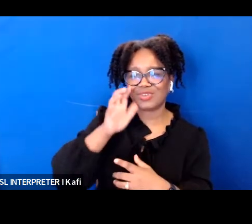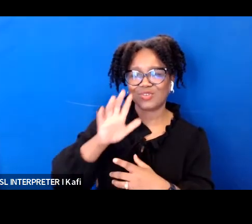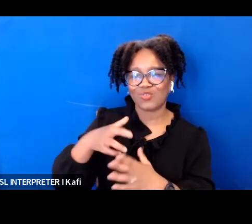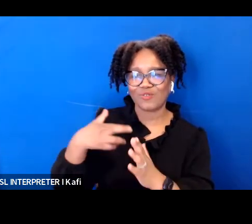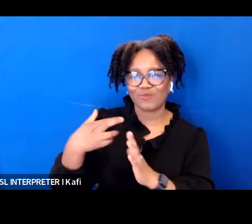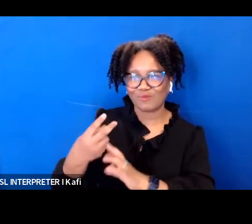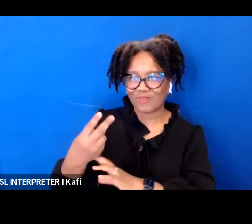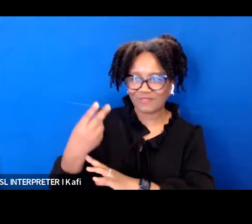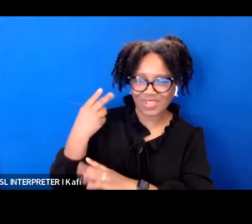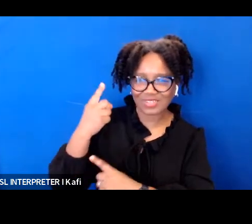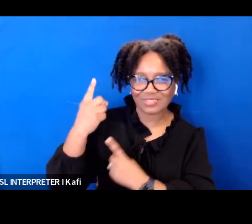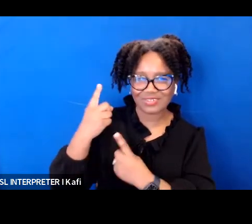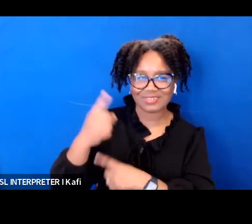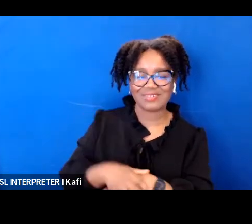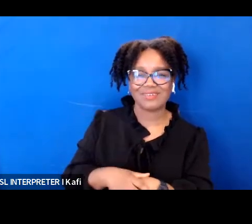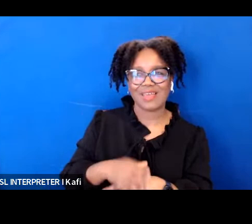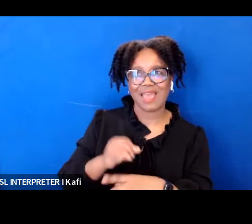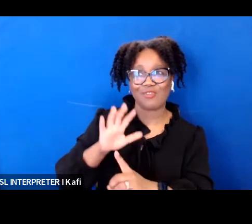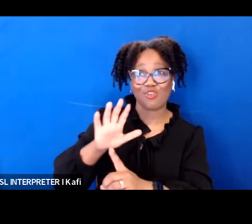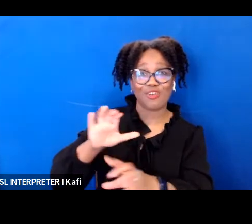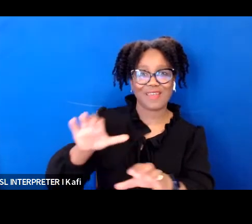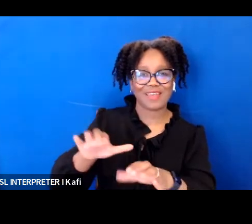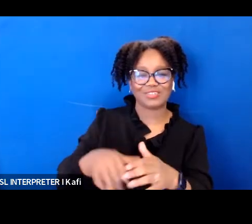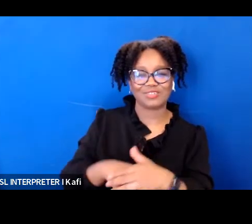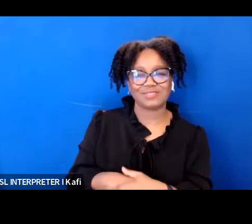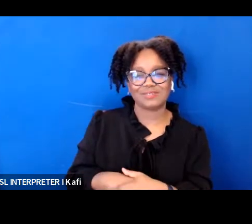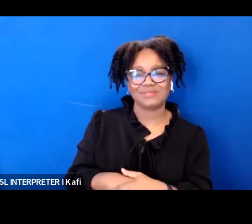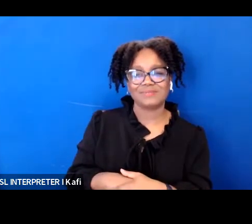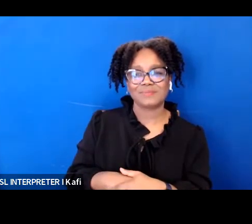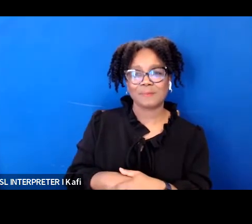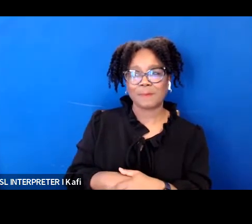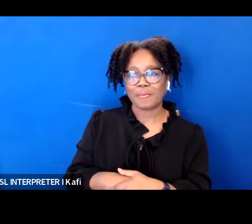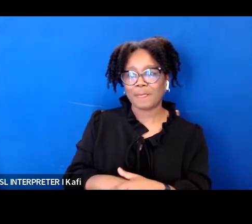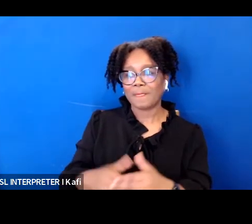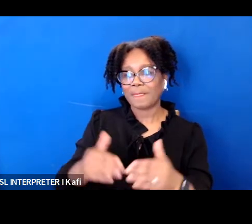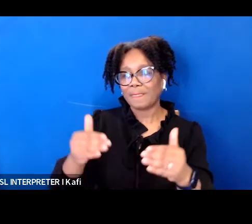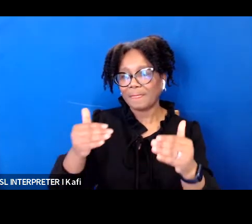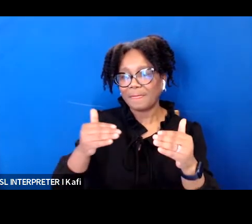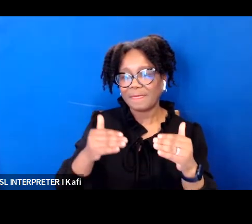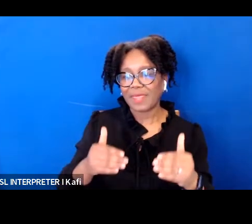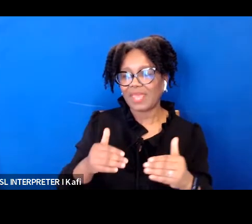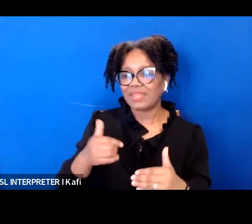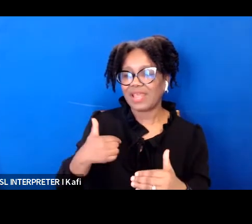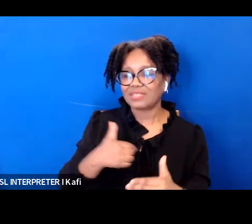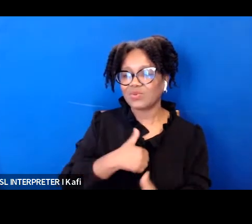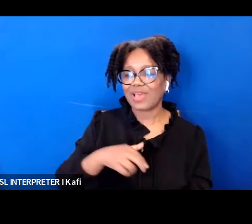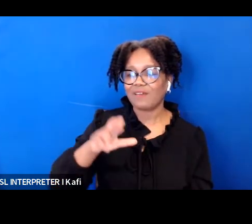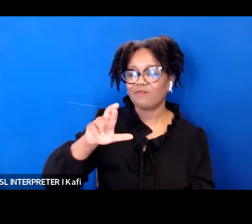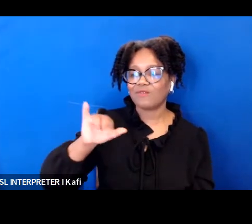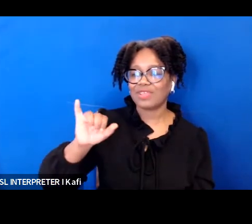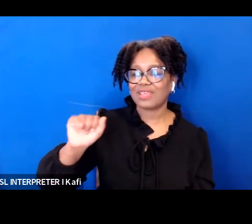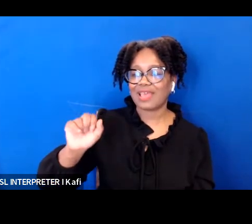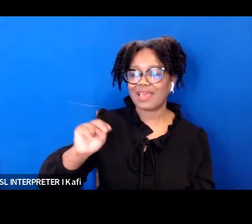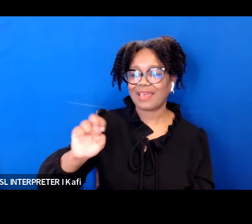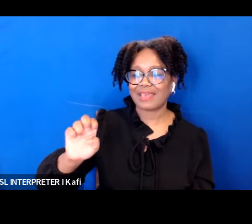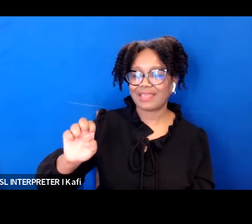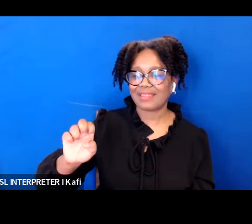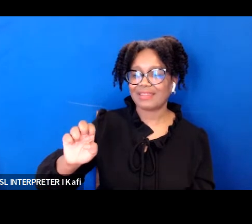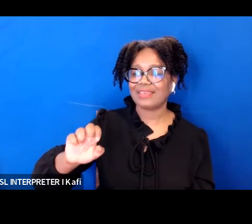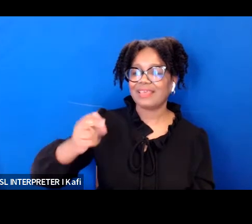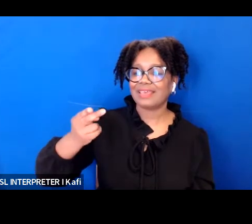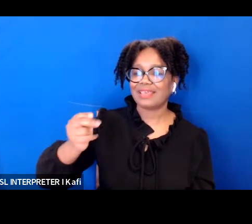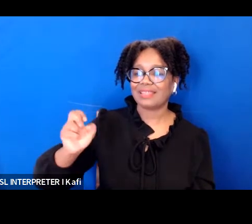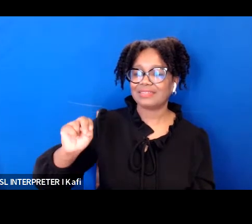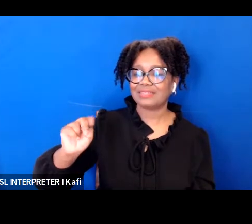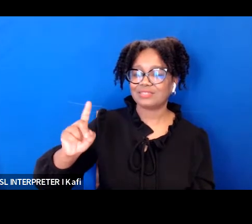henderson who is here today representing count us in so rianne i'm about to i'm about to welcome you to